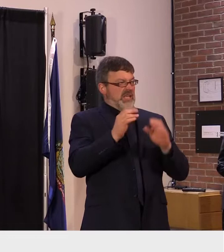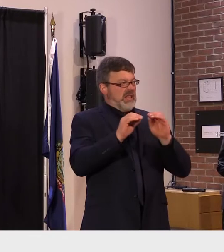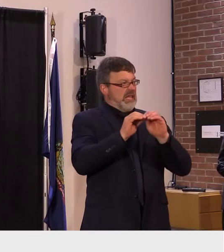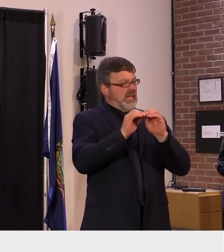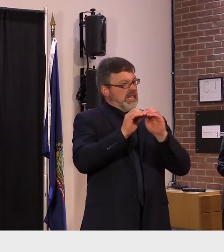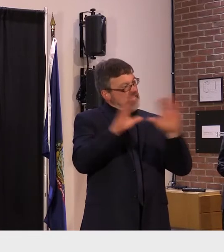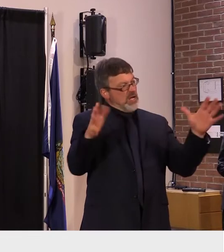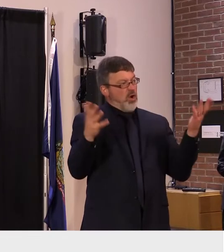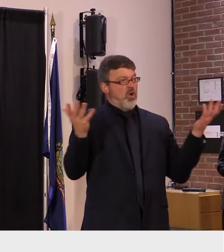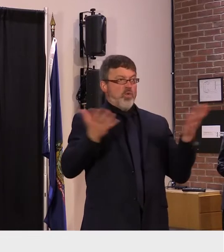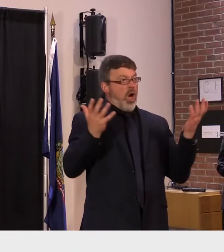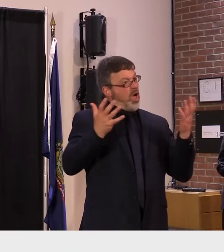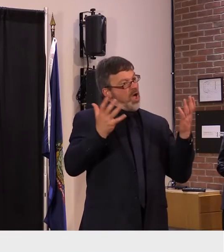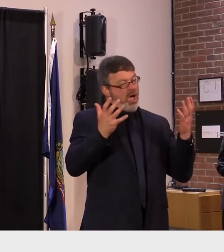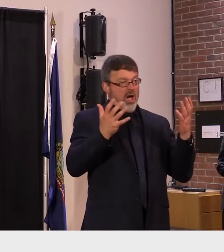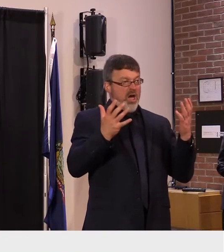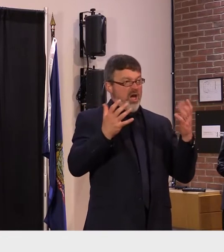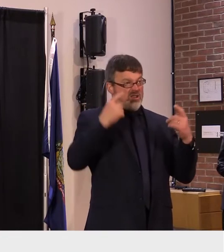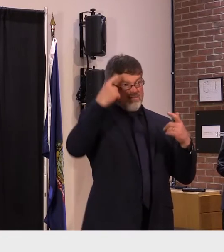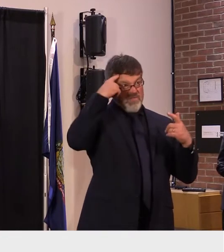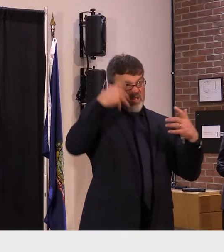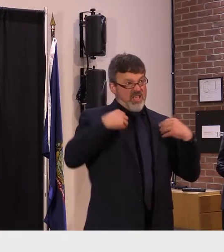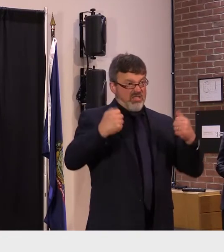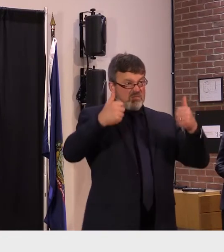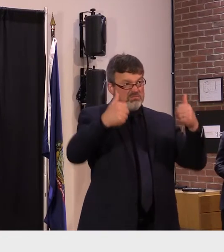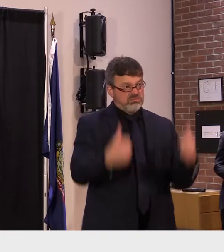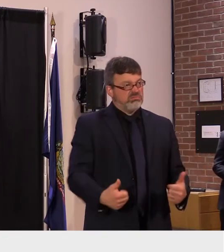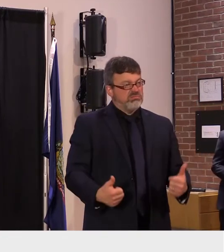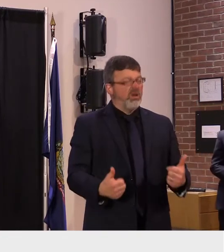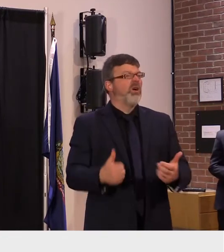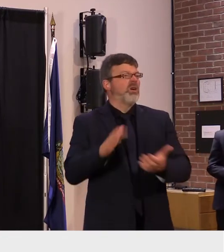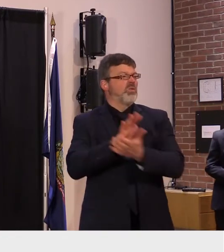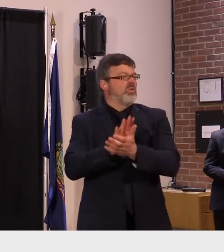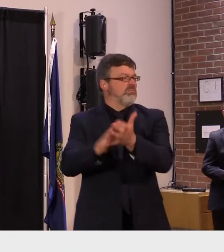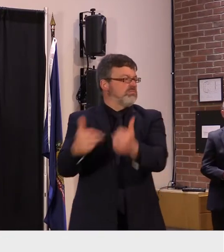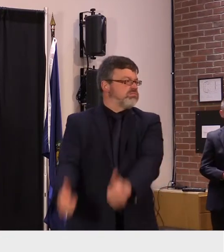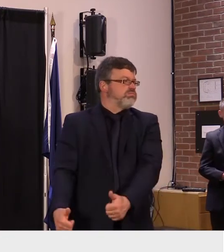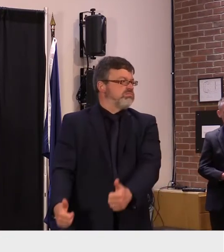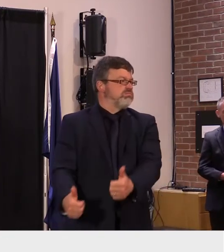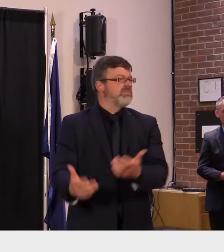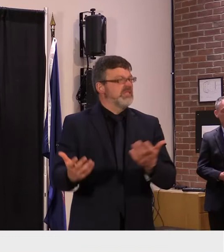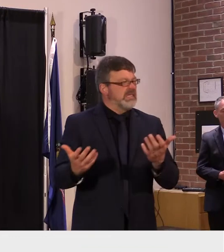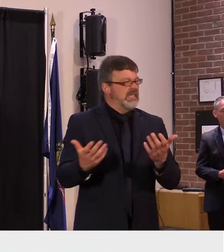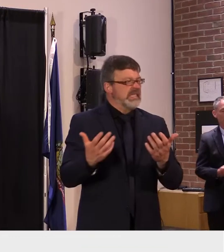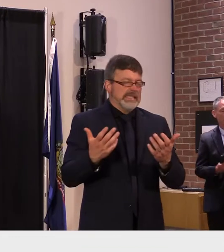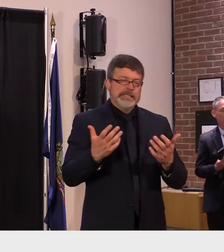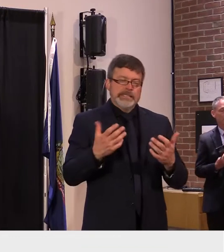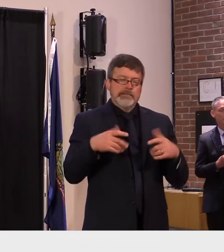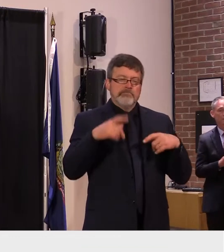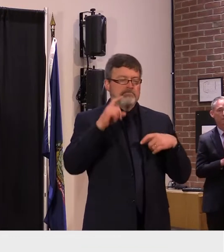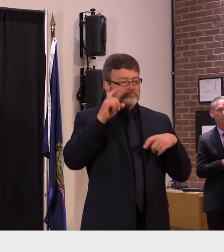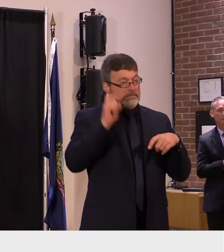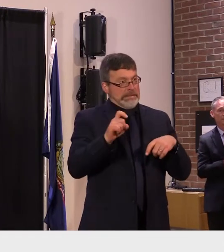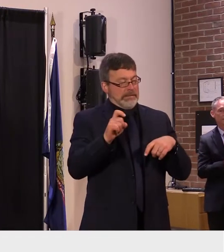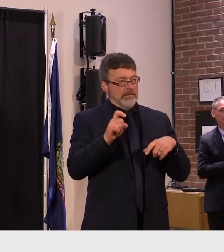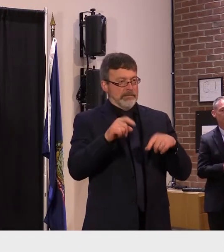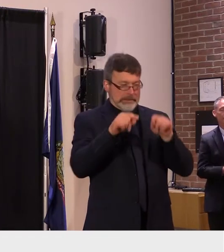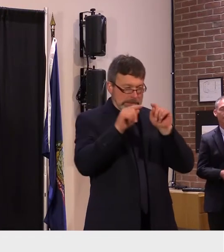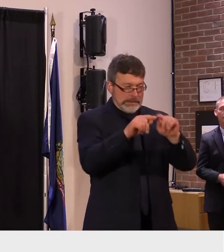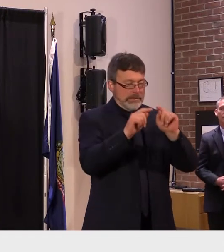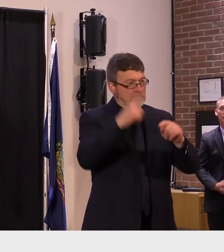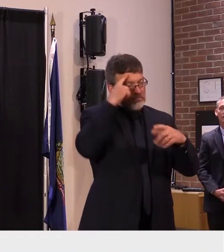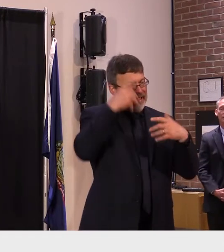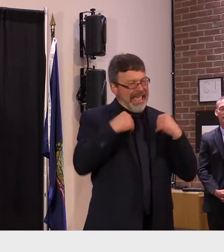put more effort on the social policy aspects of the risks and they're very real and particularly for our students so um those are the two takeaways